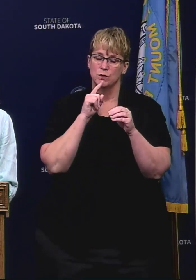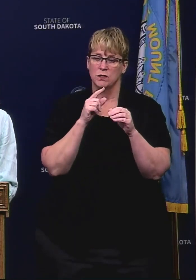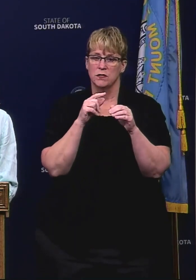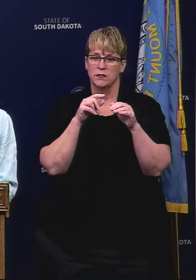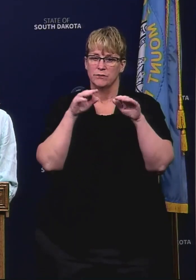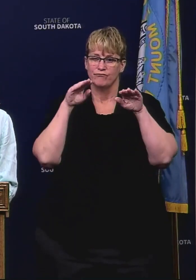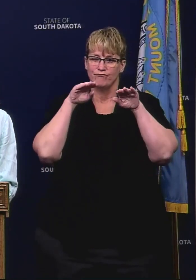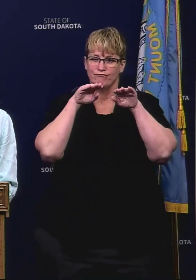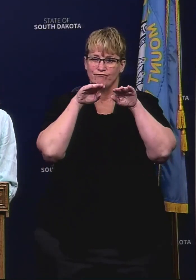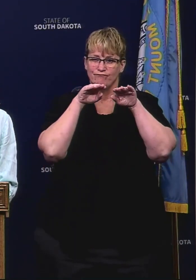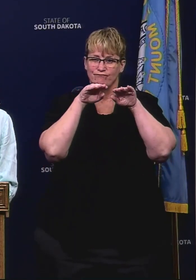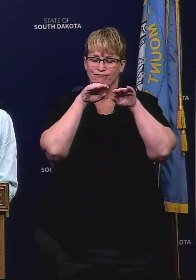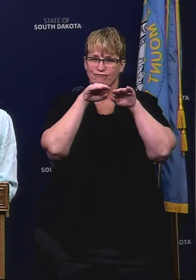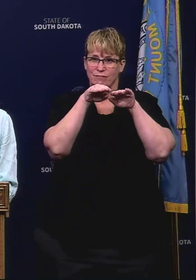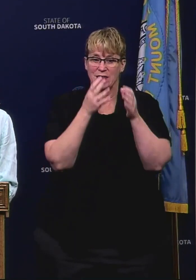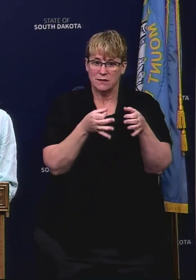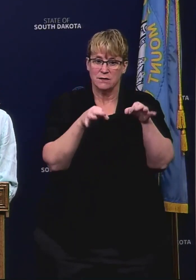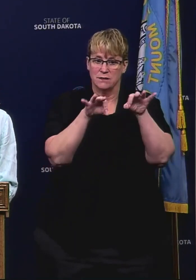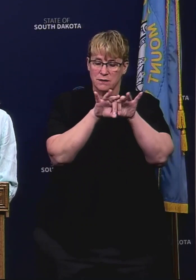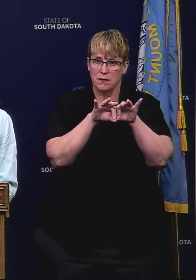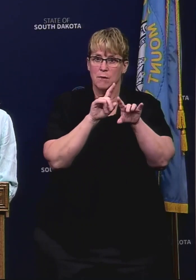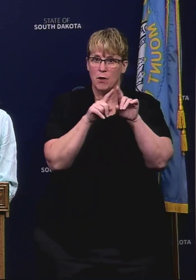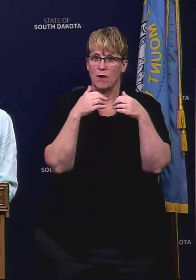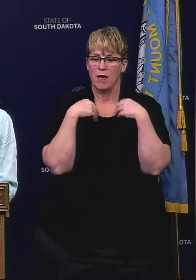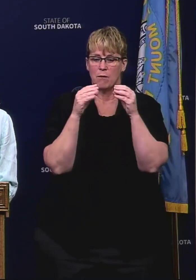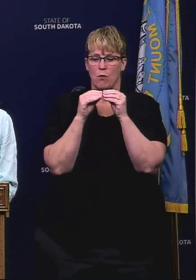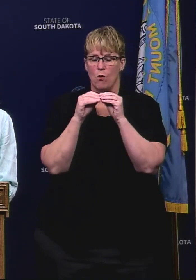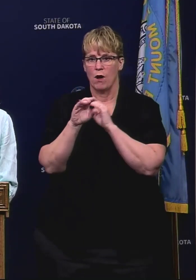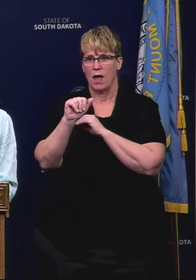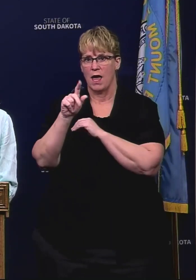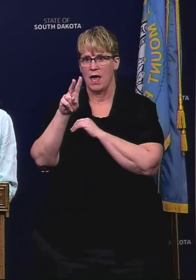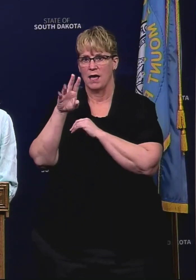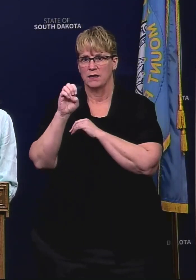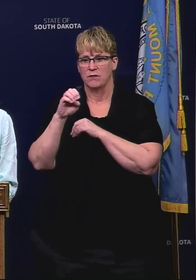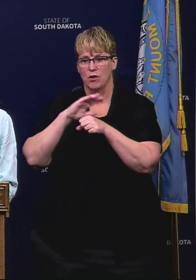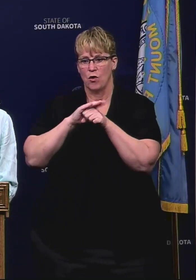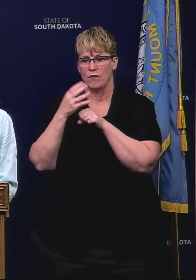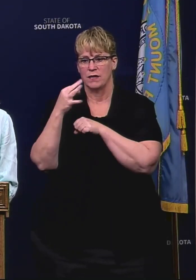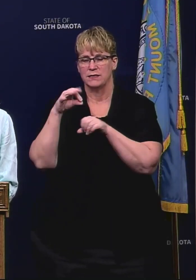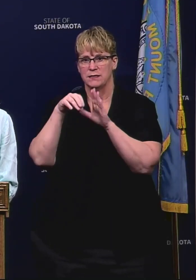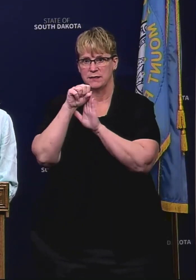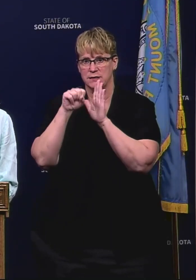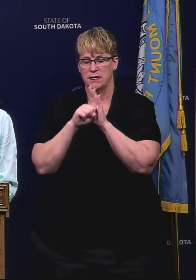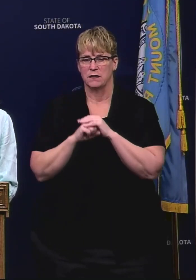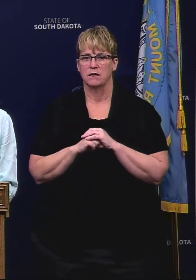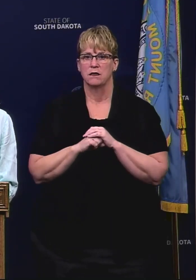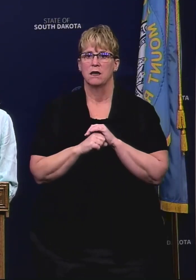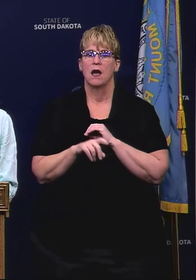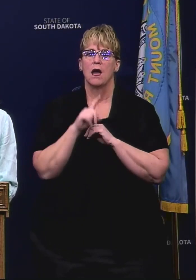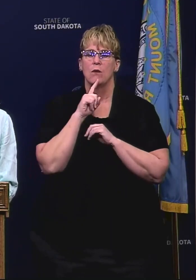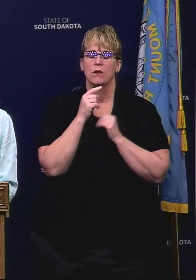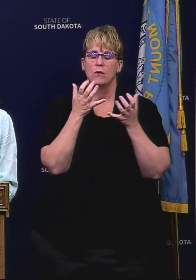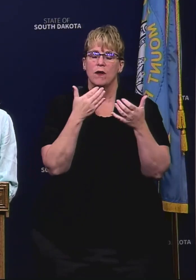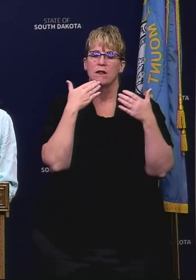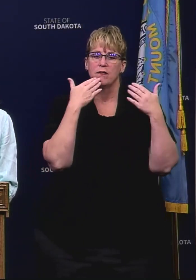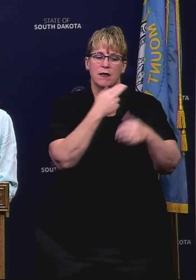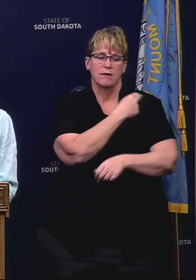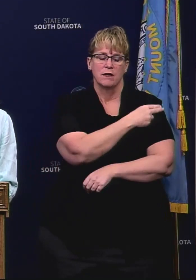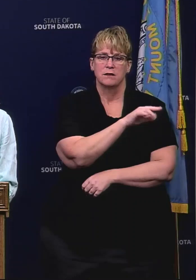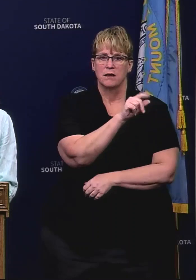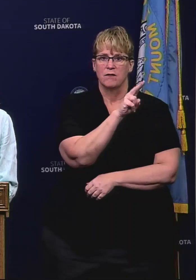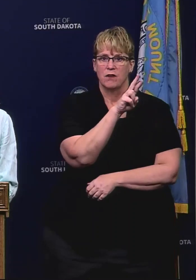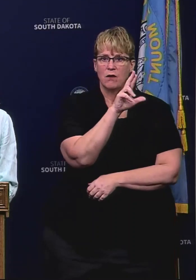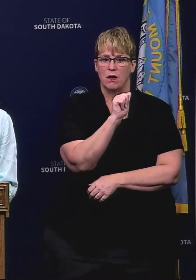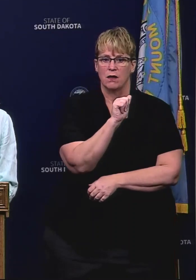fairly significant even though we do have more active COVID-19 cases in the state. I really want to thank Avira, the